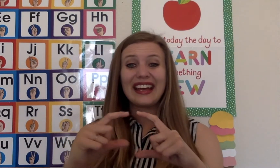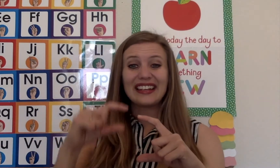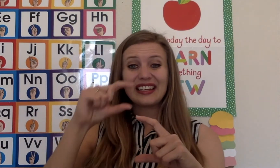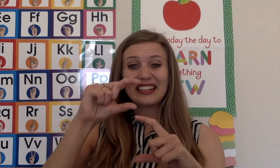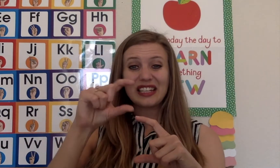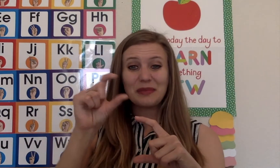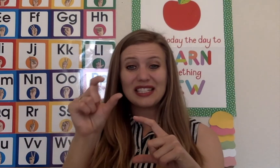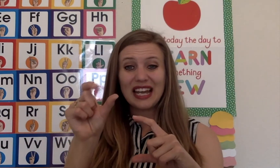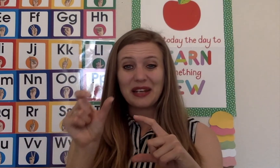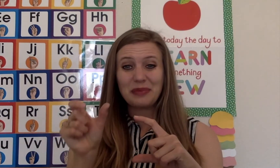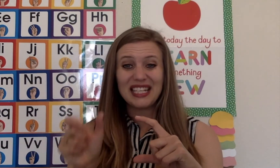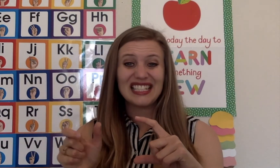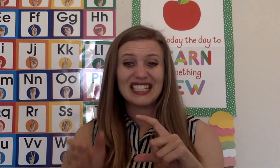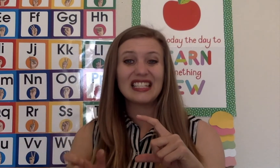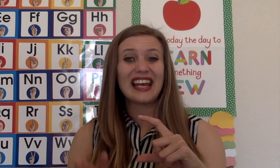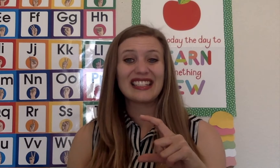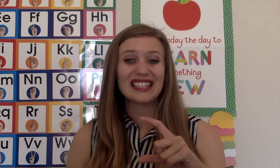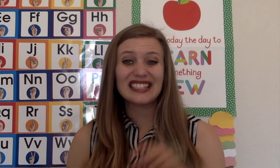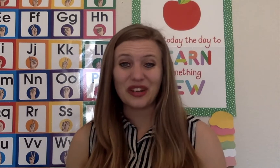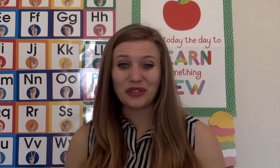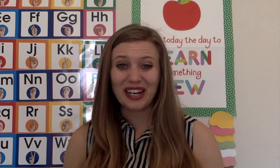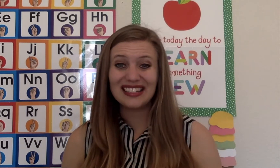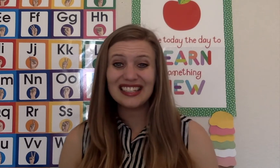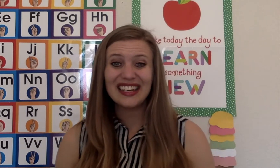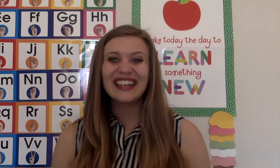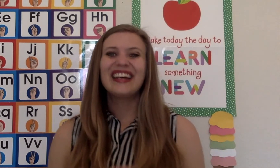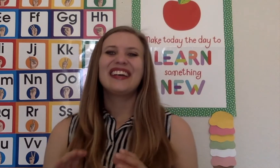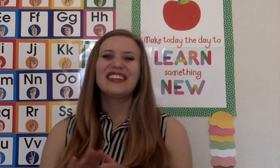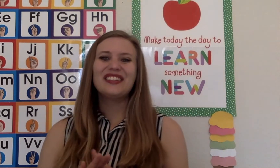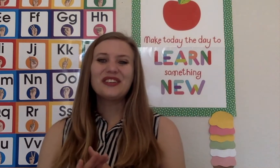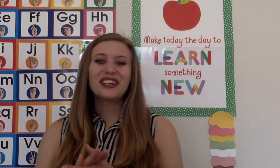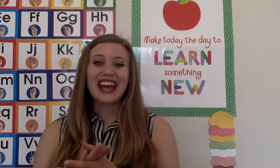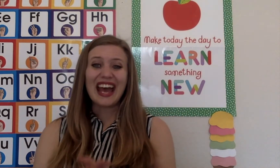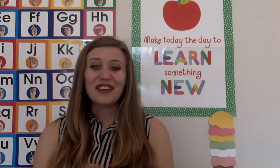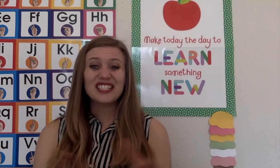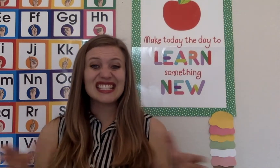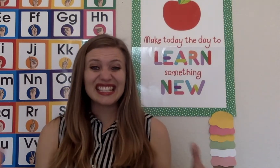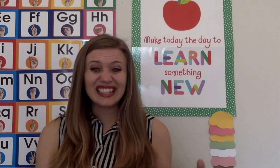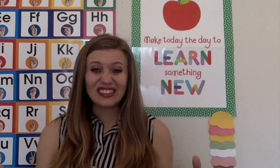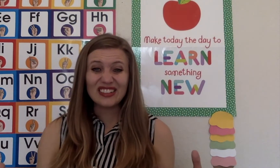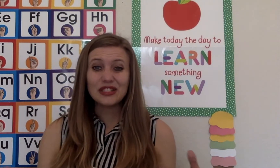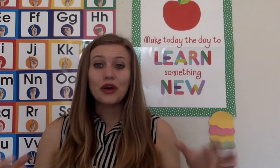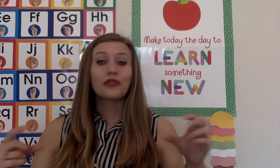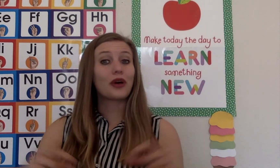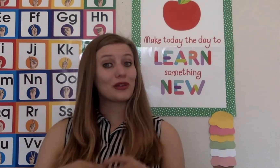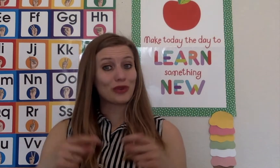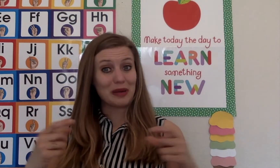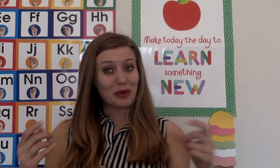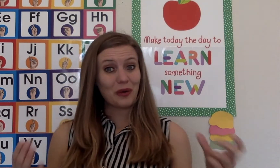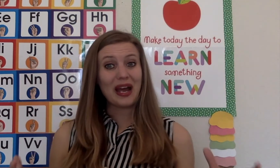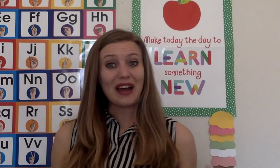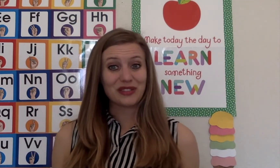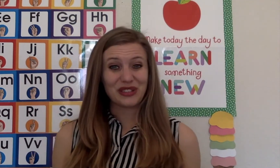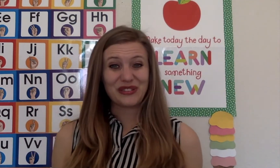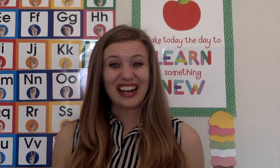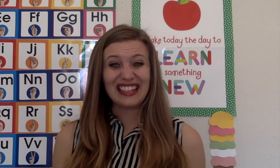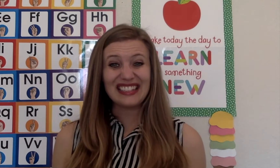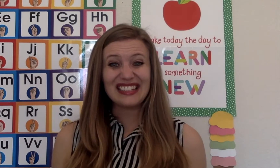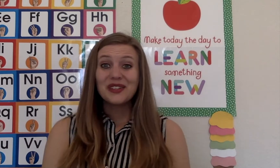clementine pieces as the sun rays, you could have skittles for a rainbow after it rains, you